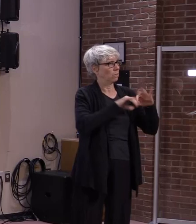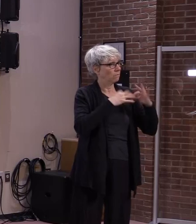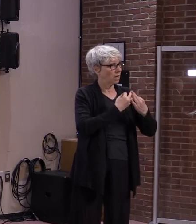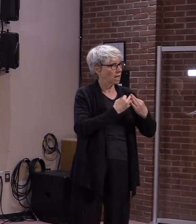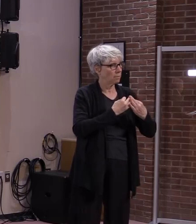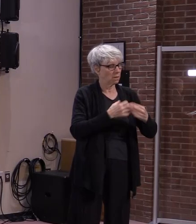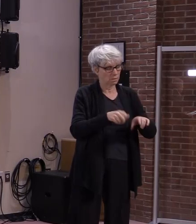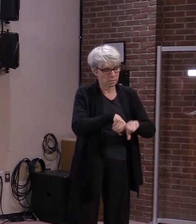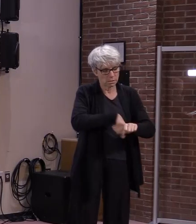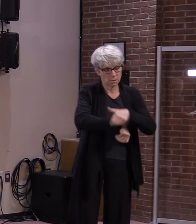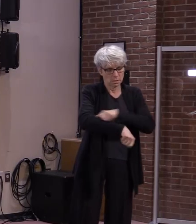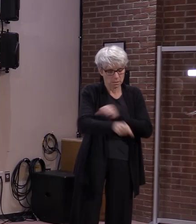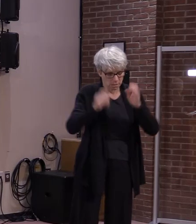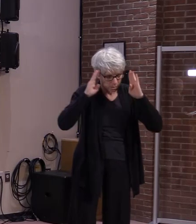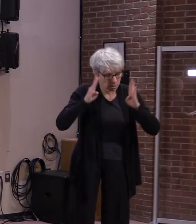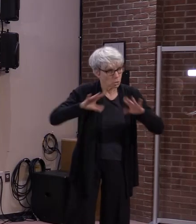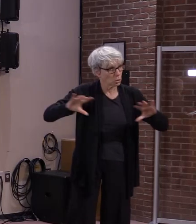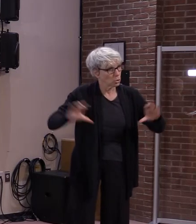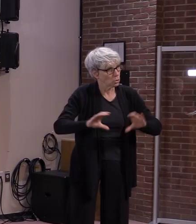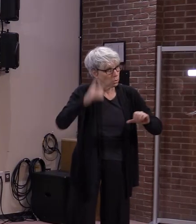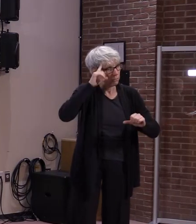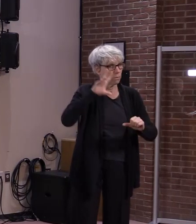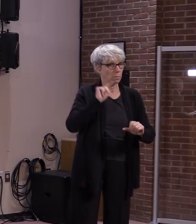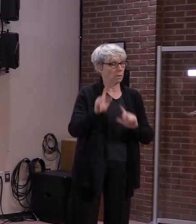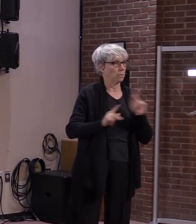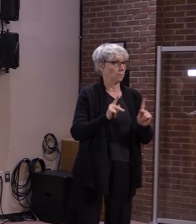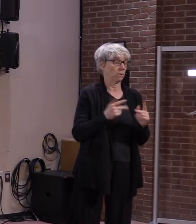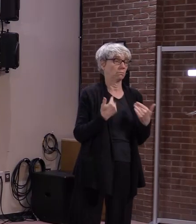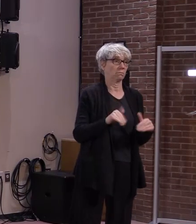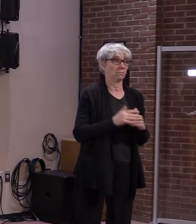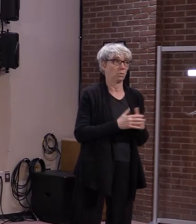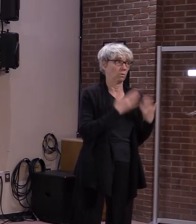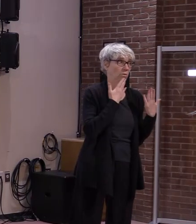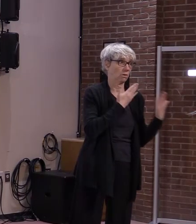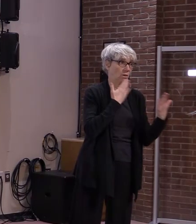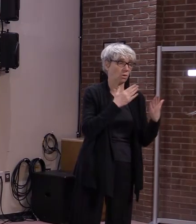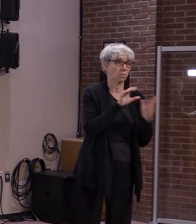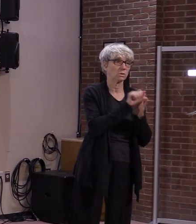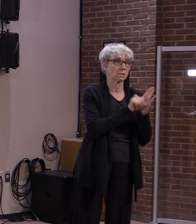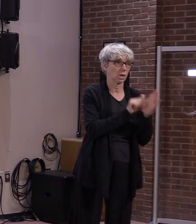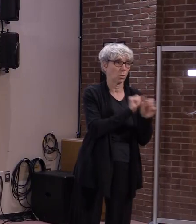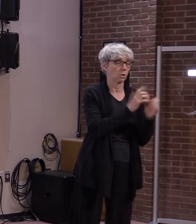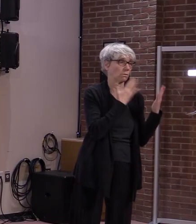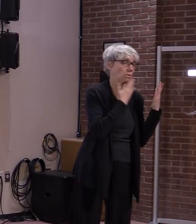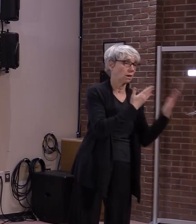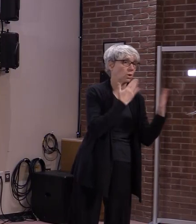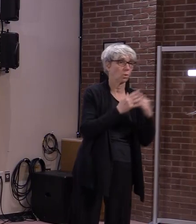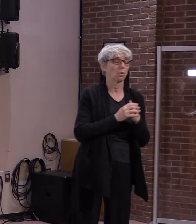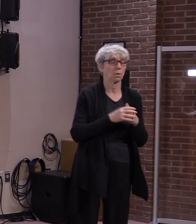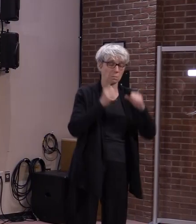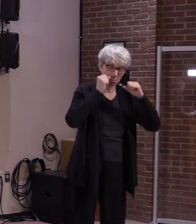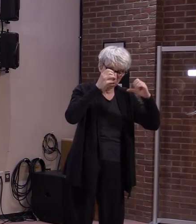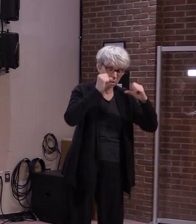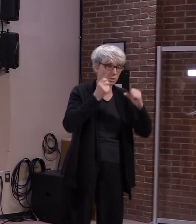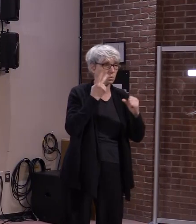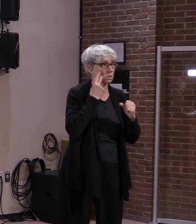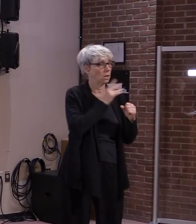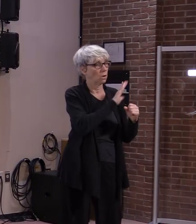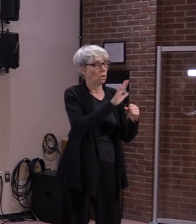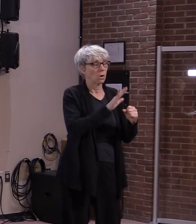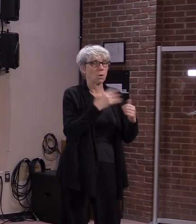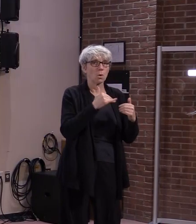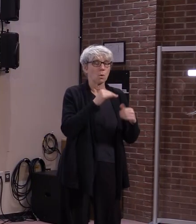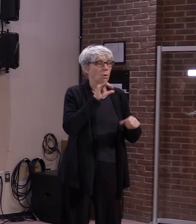serve Vermonters. And it was gratifying for me to see just how dedicated all these people